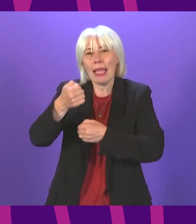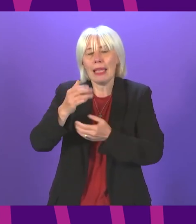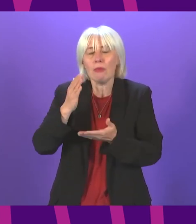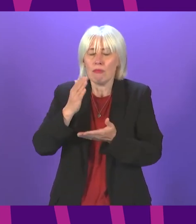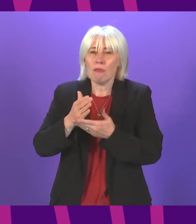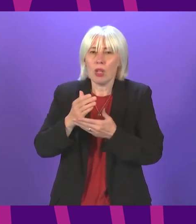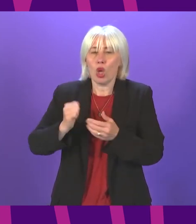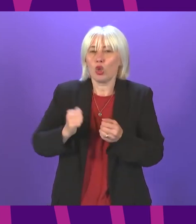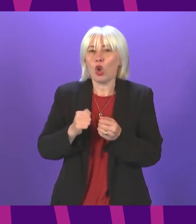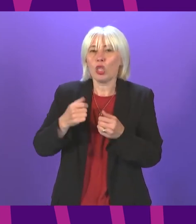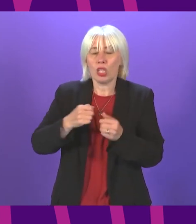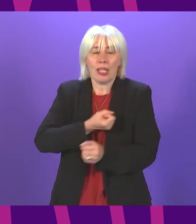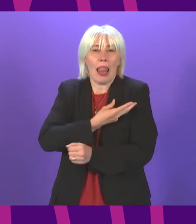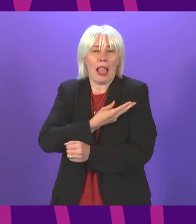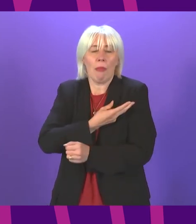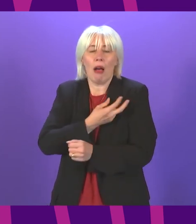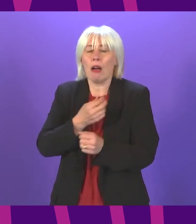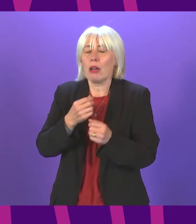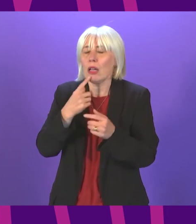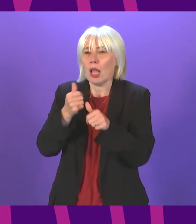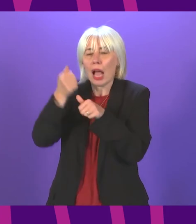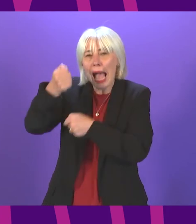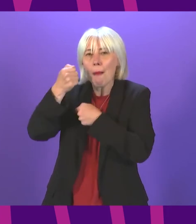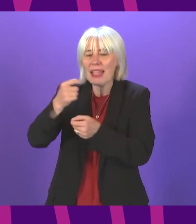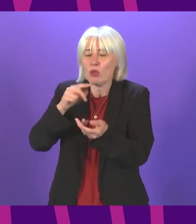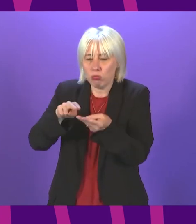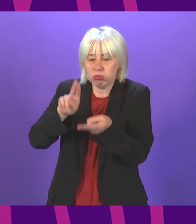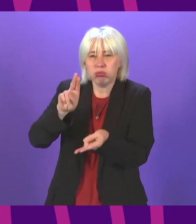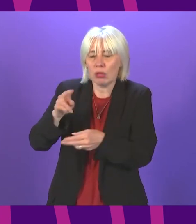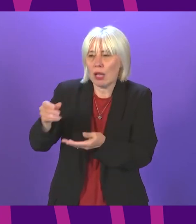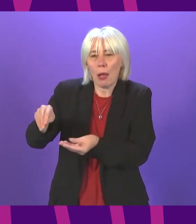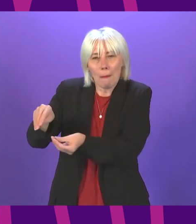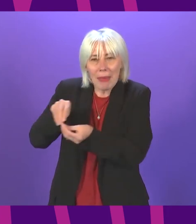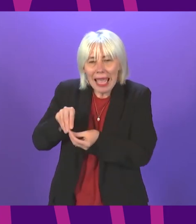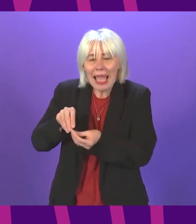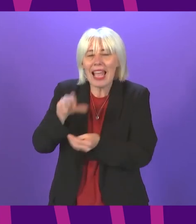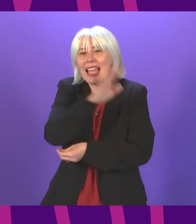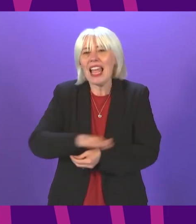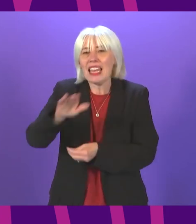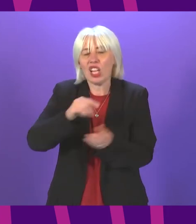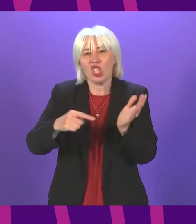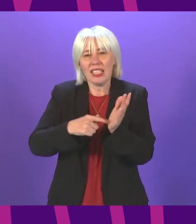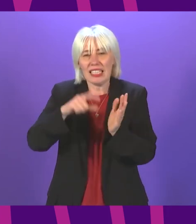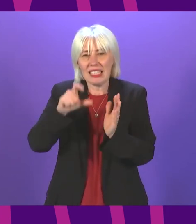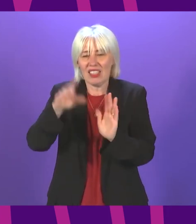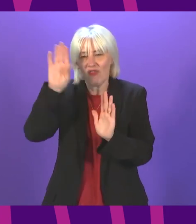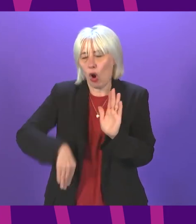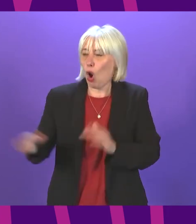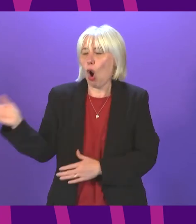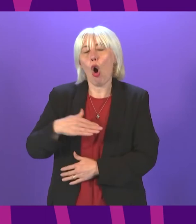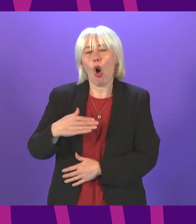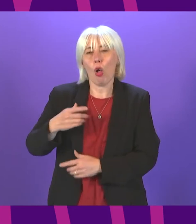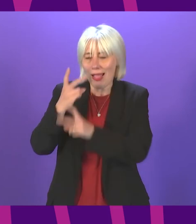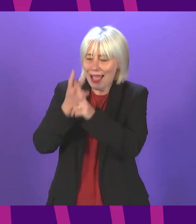supported by the Scottish Labour Party to campaign for increased pay and national terms and conditions for all of our care workers